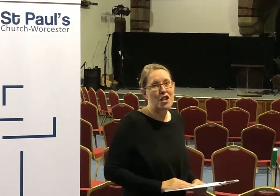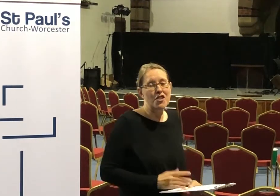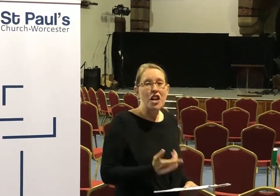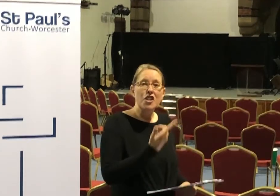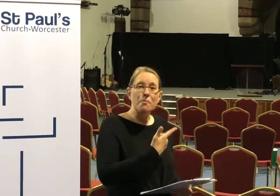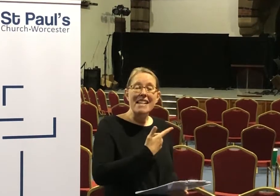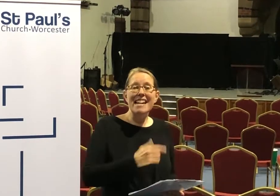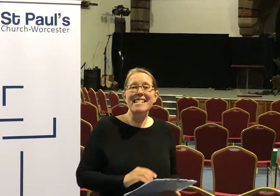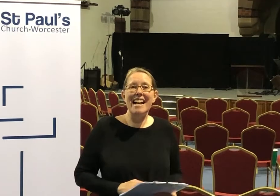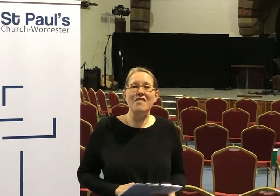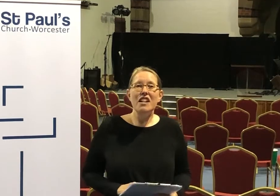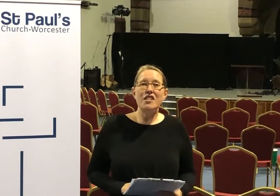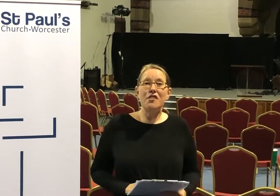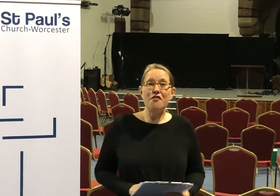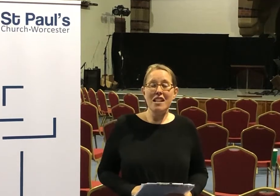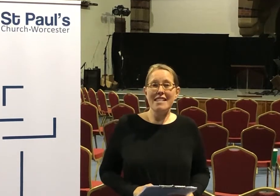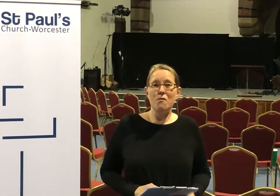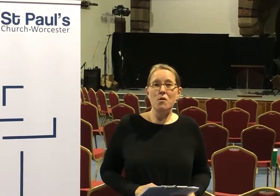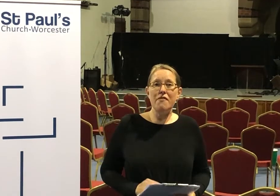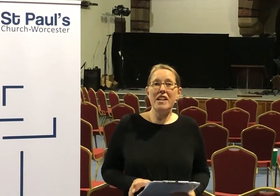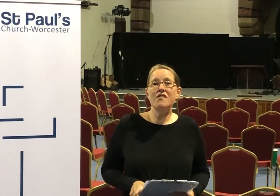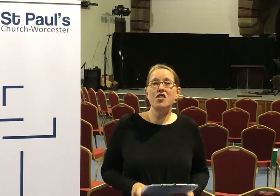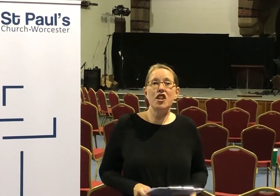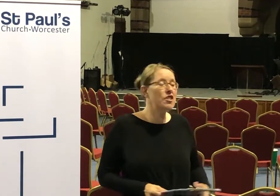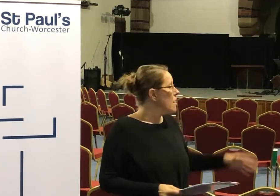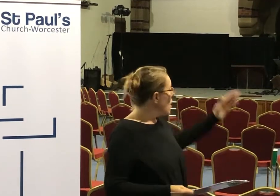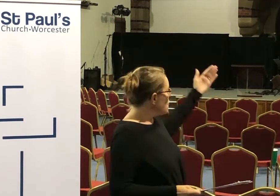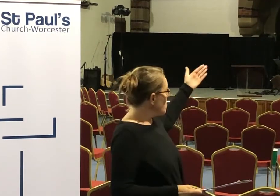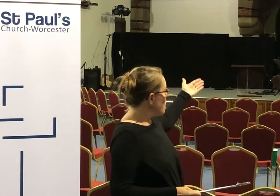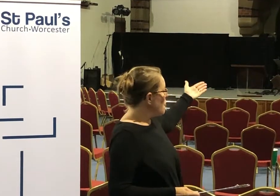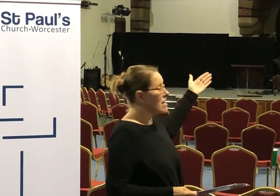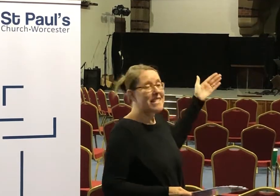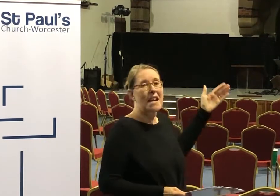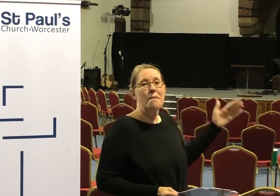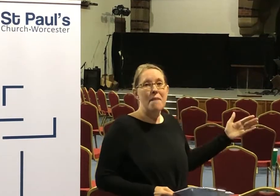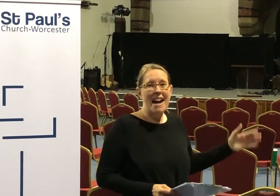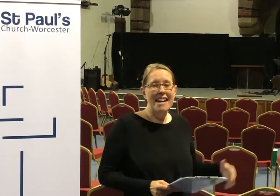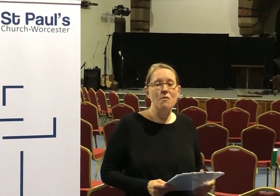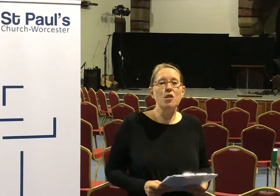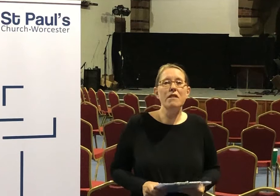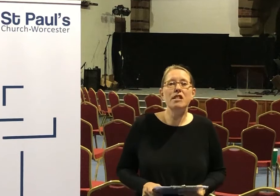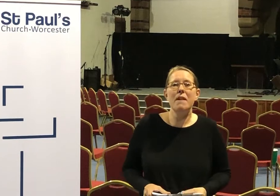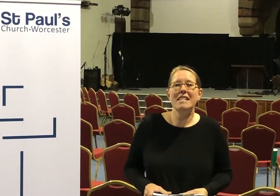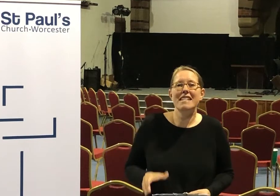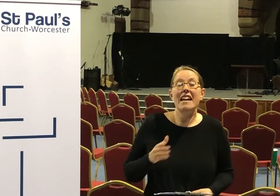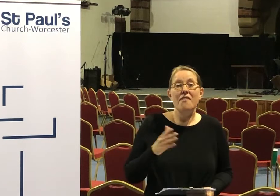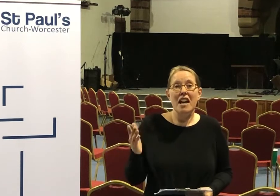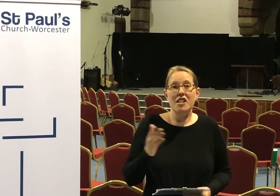church. You'll be led down to the front and we'll be filling the church up from the front back and we'll be respecting that